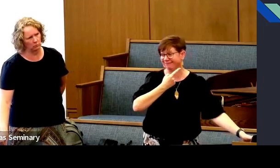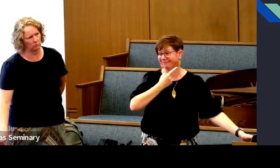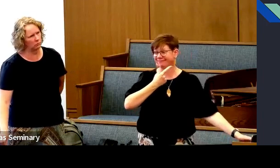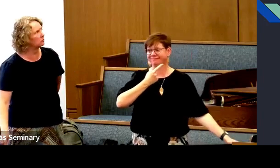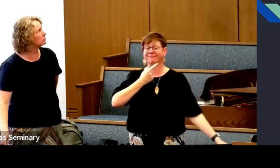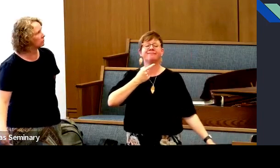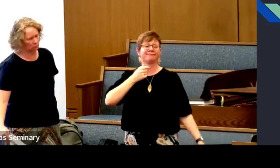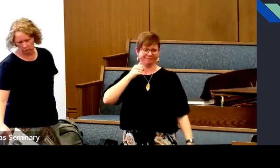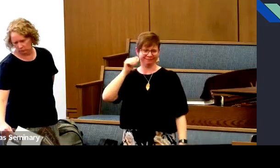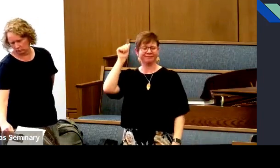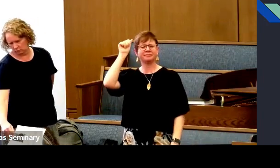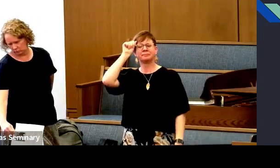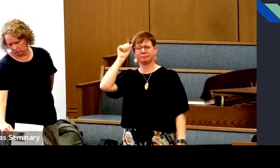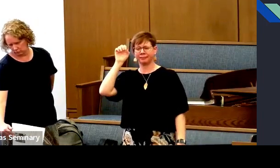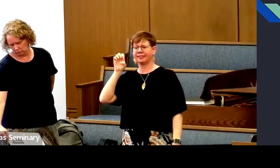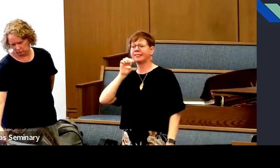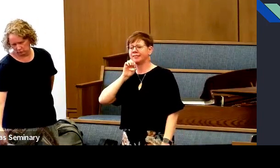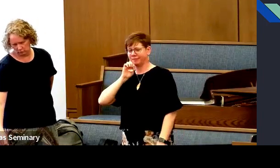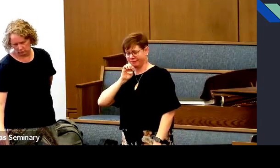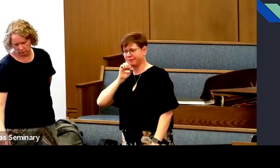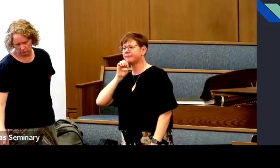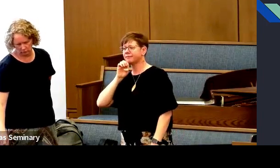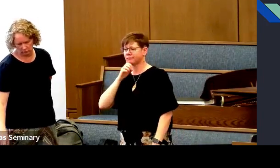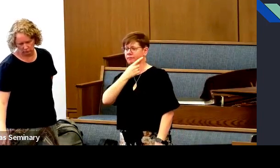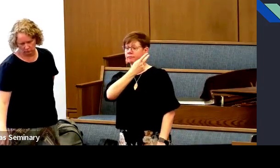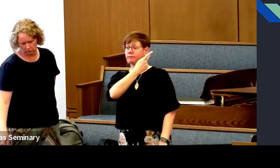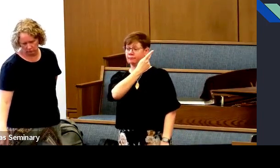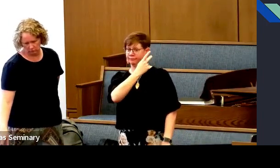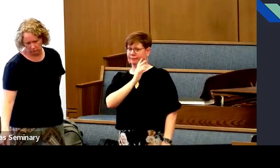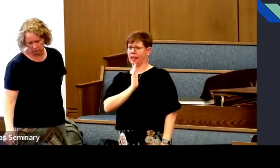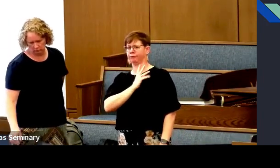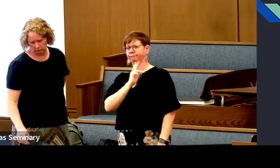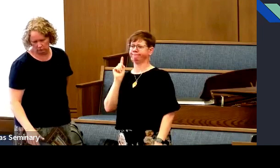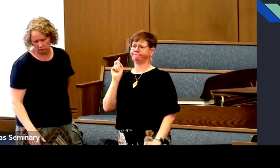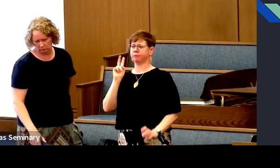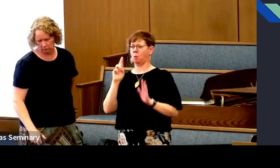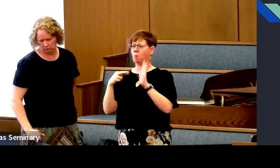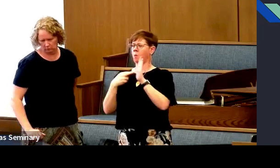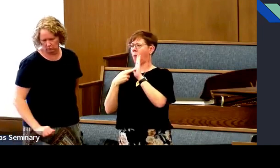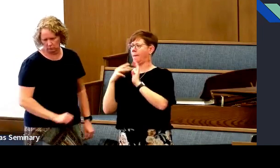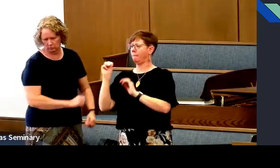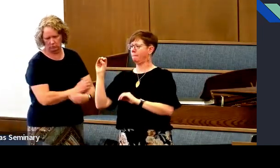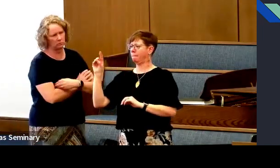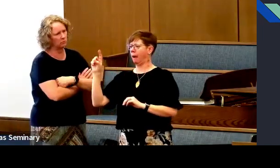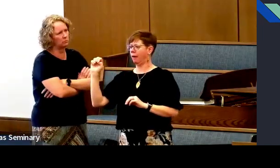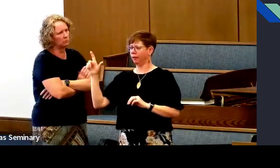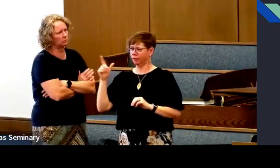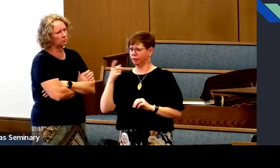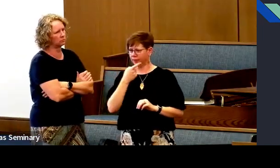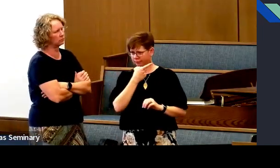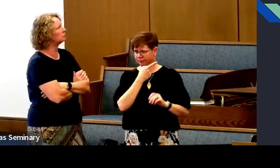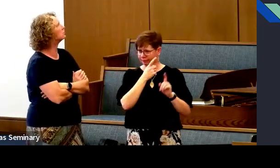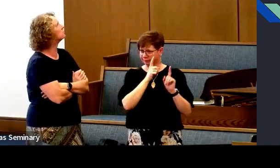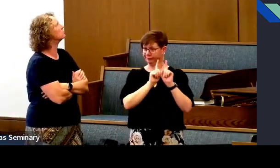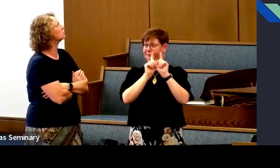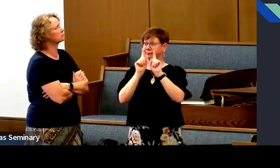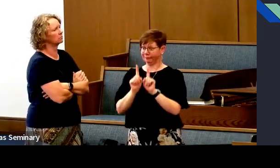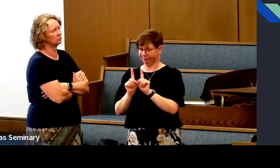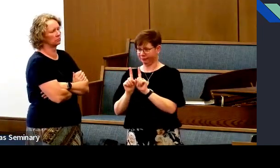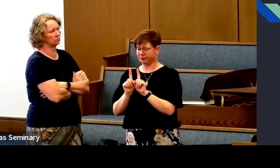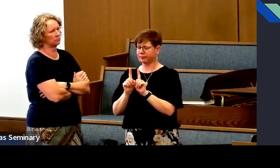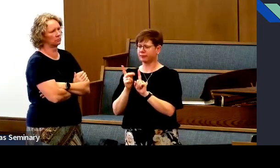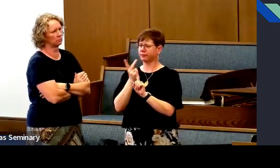You know who this is? Yes. Adam and Eve. They are our role models.